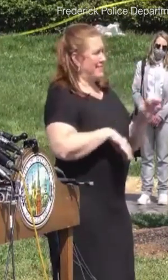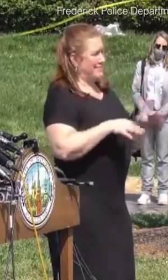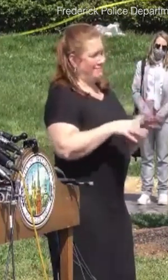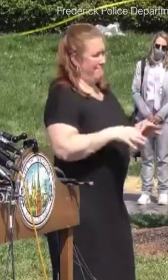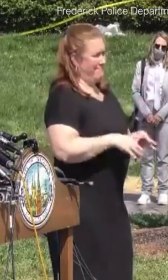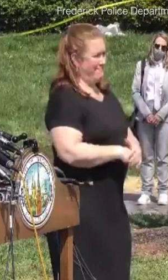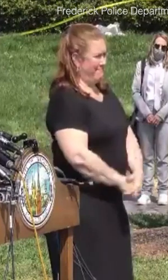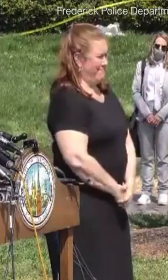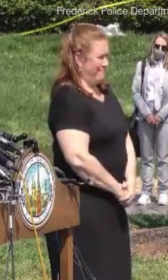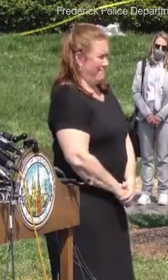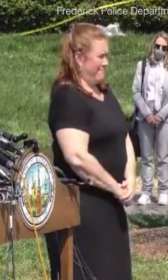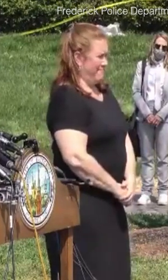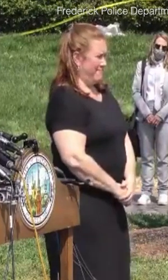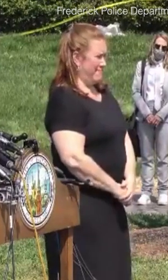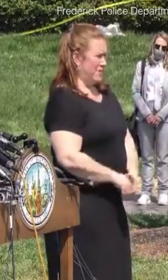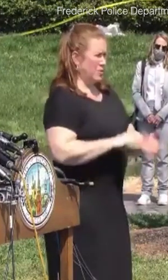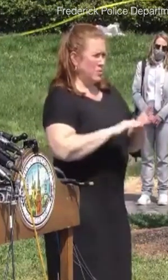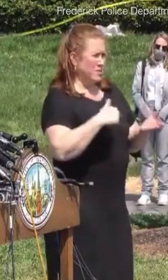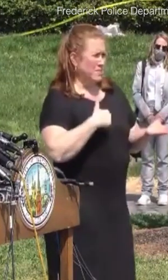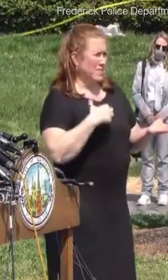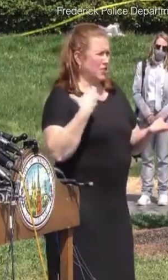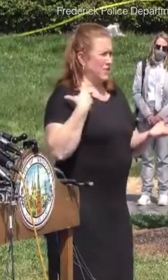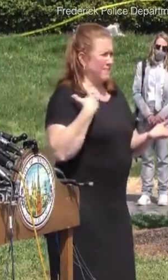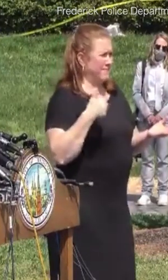But I'm just going to let this airplane fly overhead here.